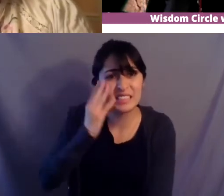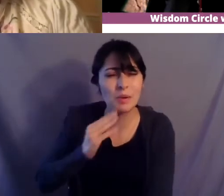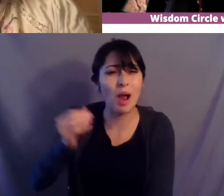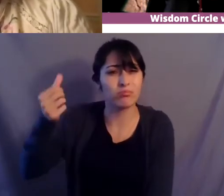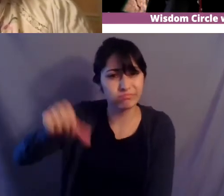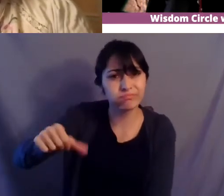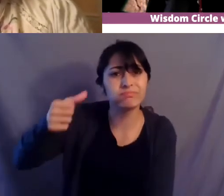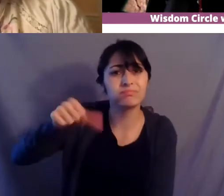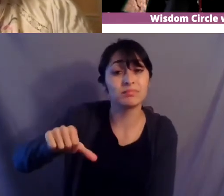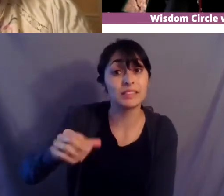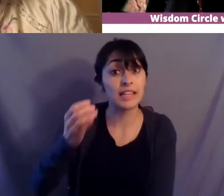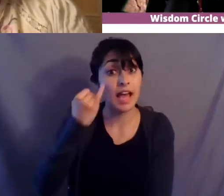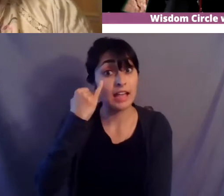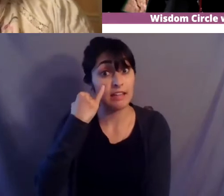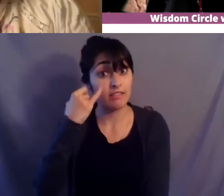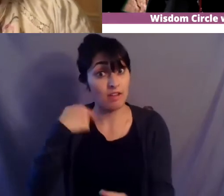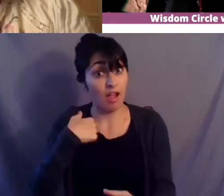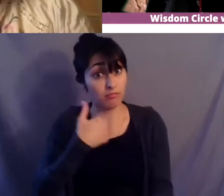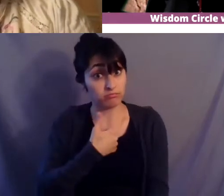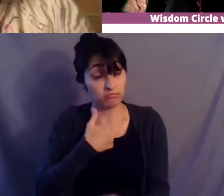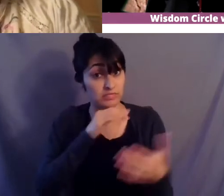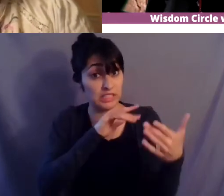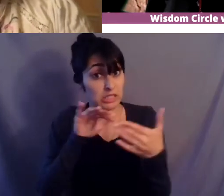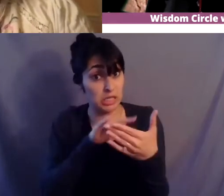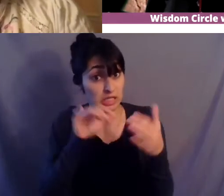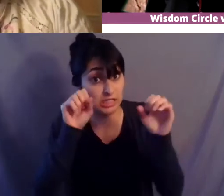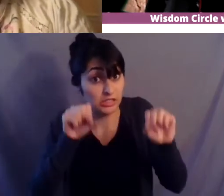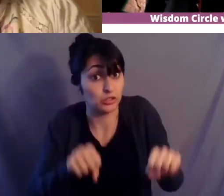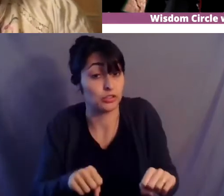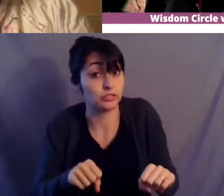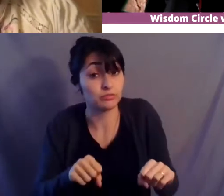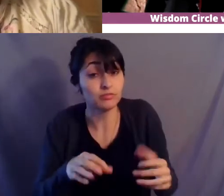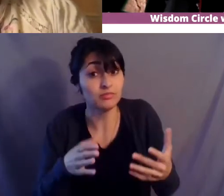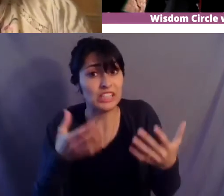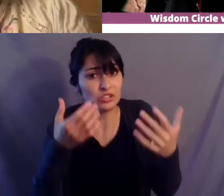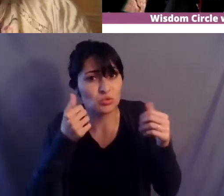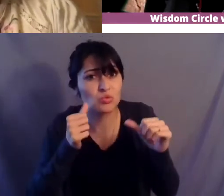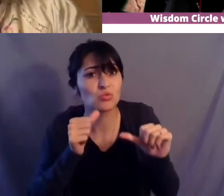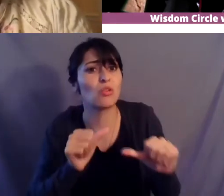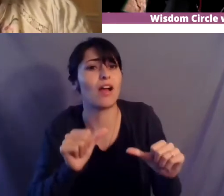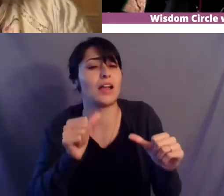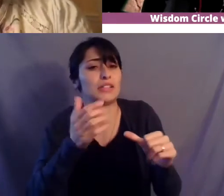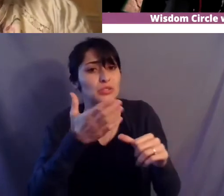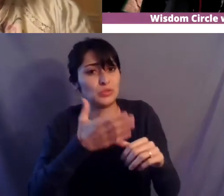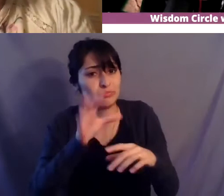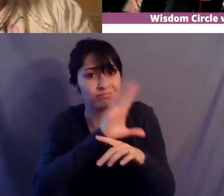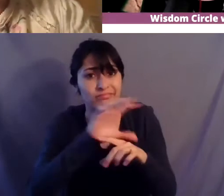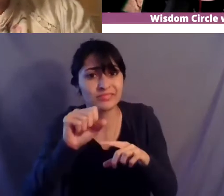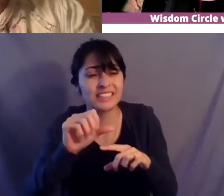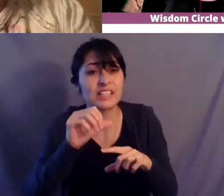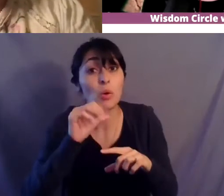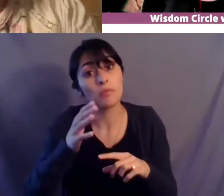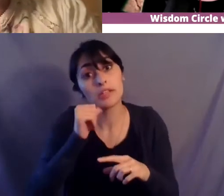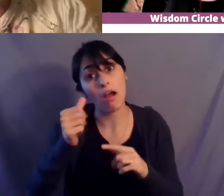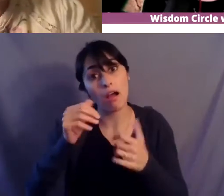had the opportunity to study um and do the best that i could um not to be in competition